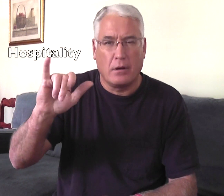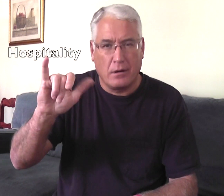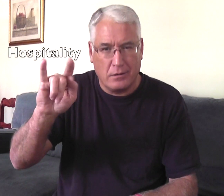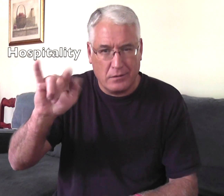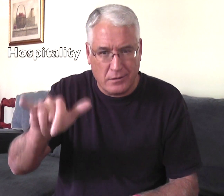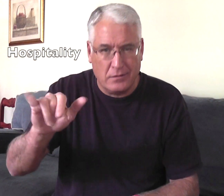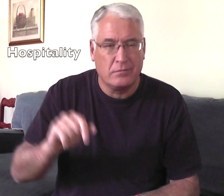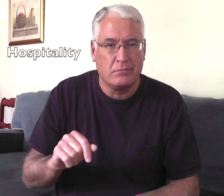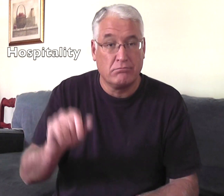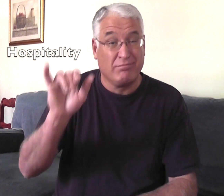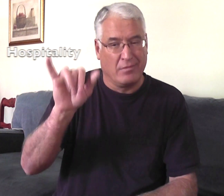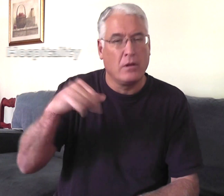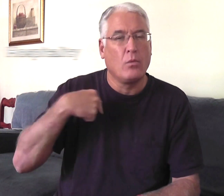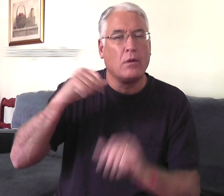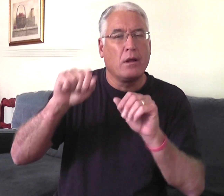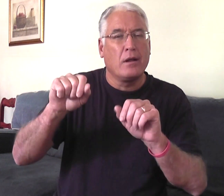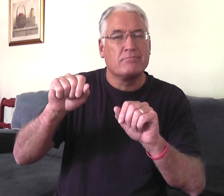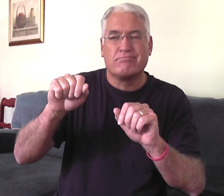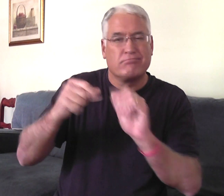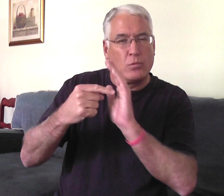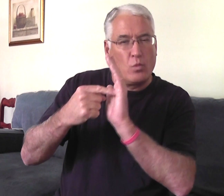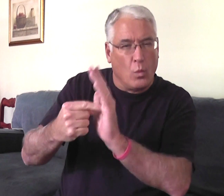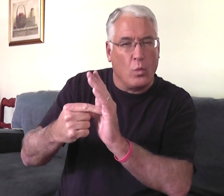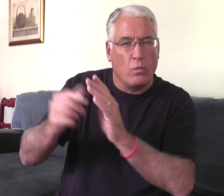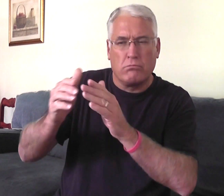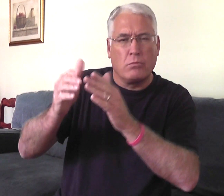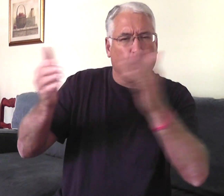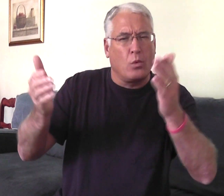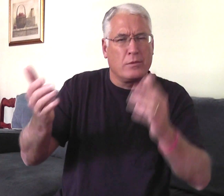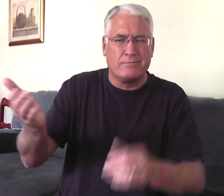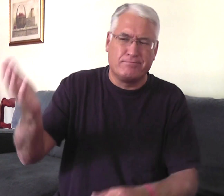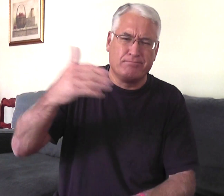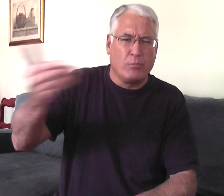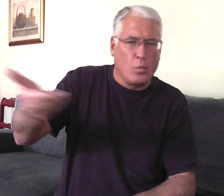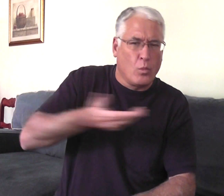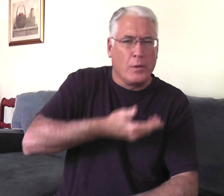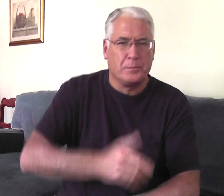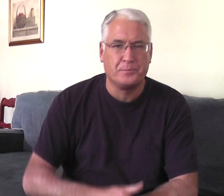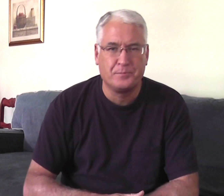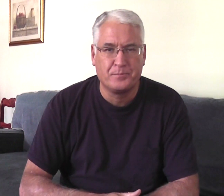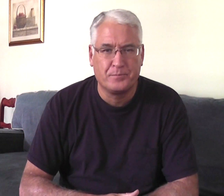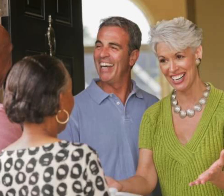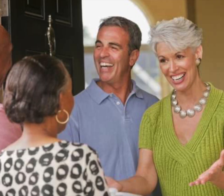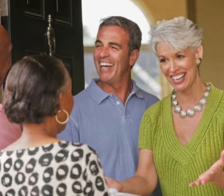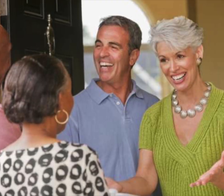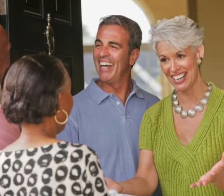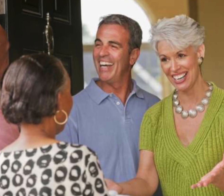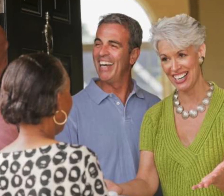hospitality. You know, that we can show them, you know, that they're welcomed.